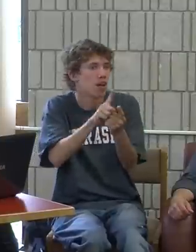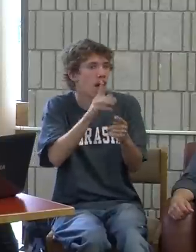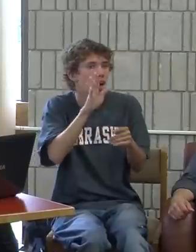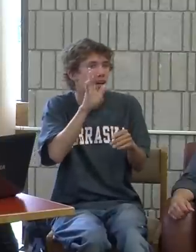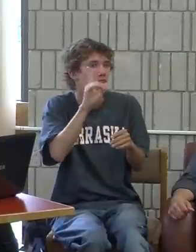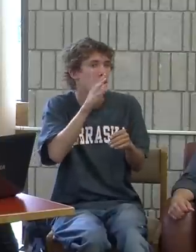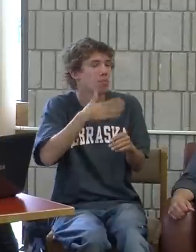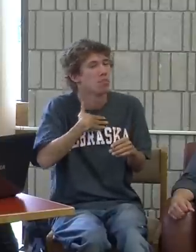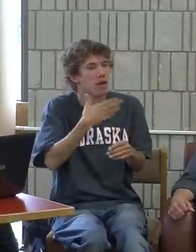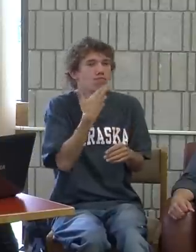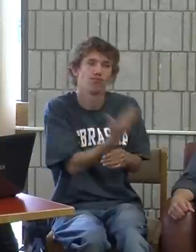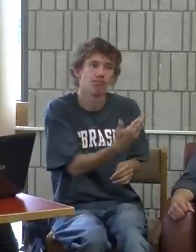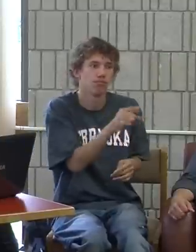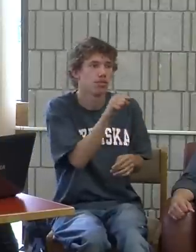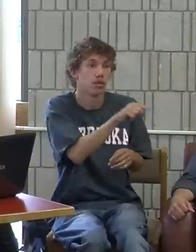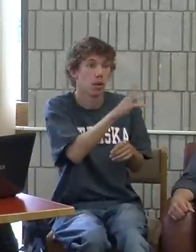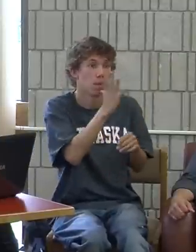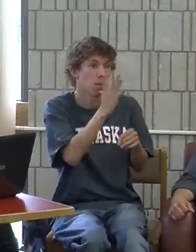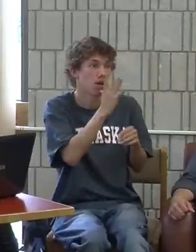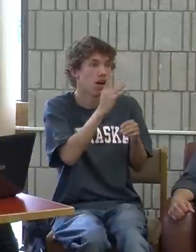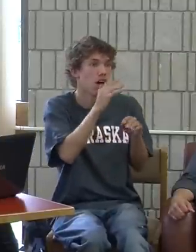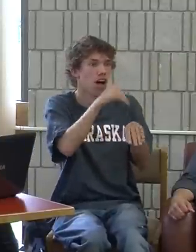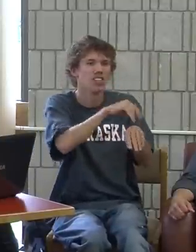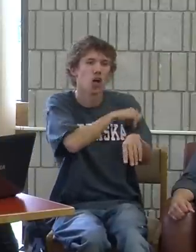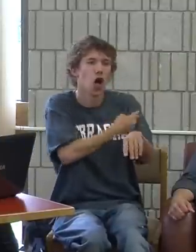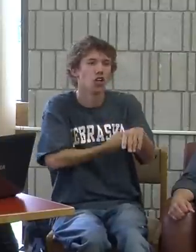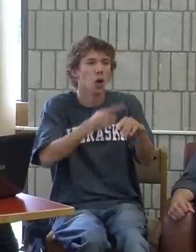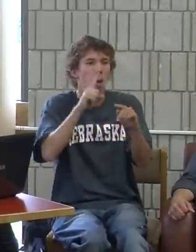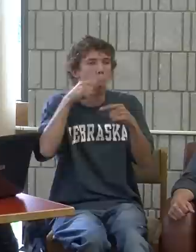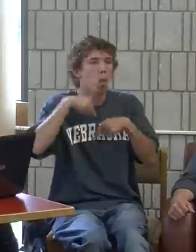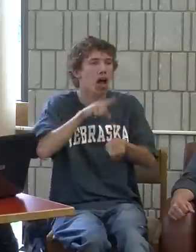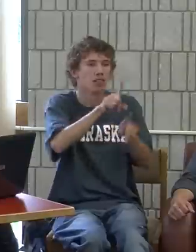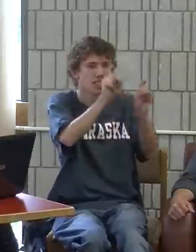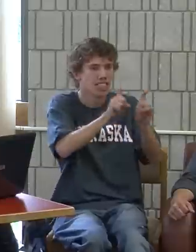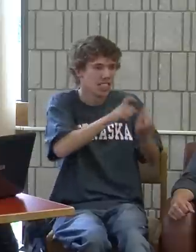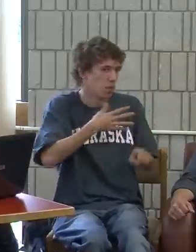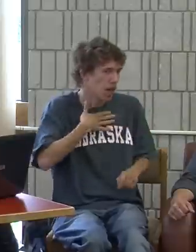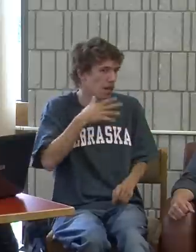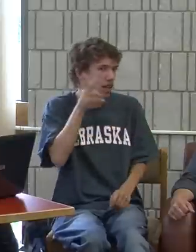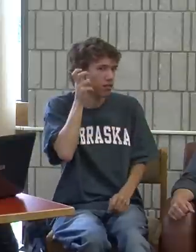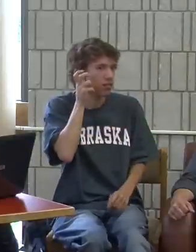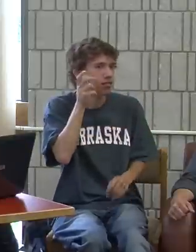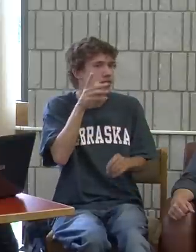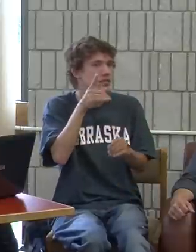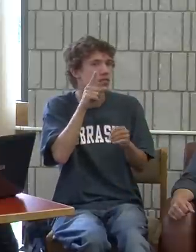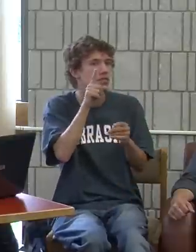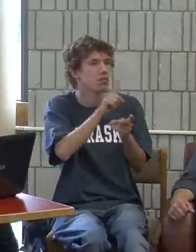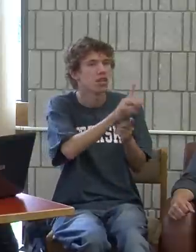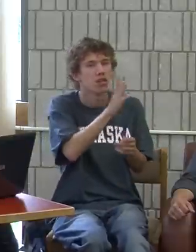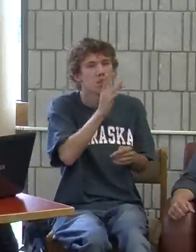And fortunately my mother met a really good friend at the hospital. And she